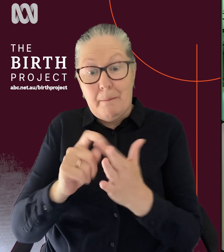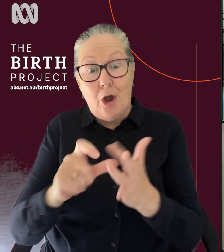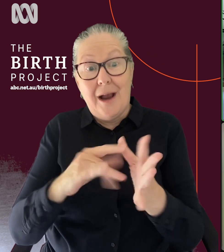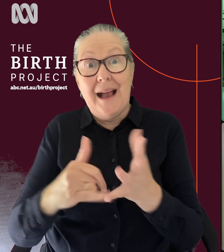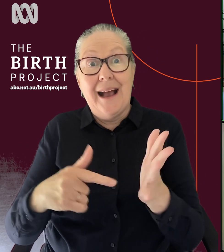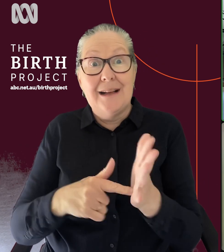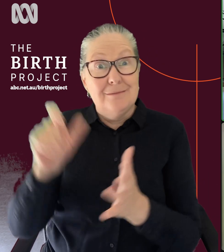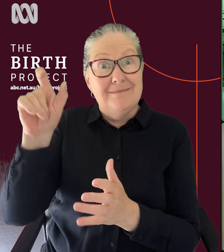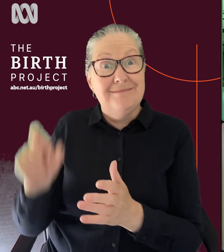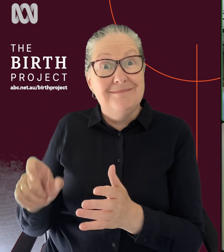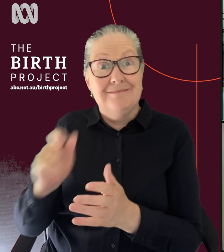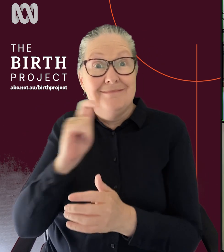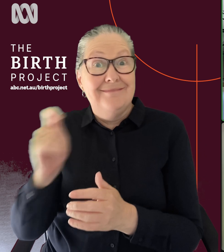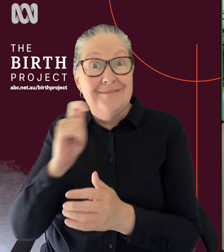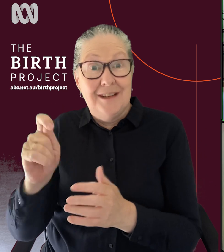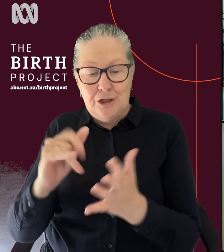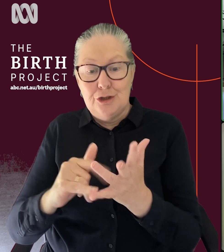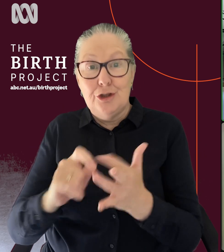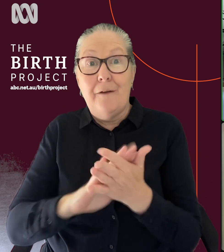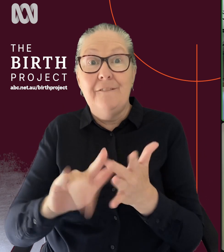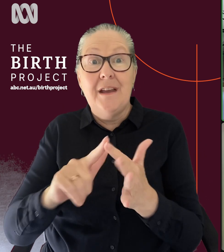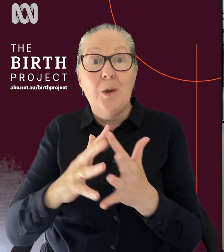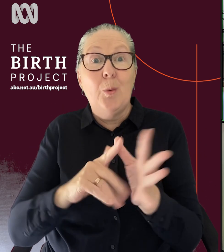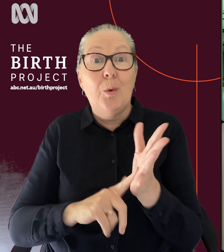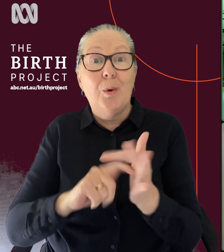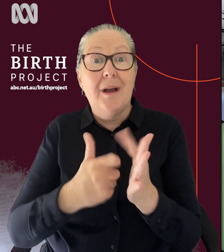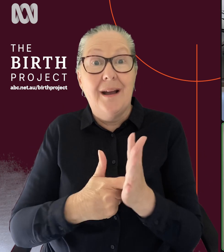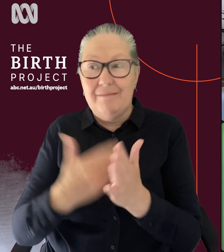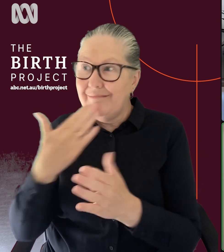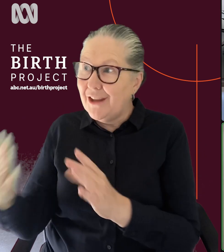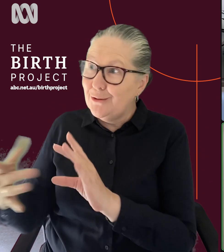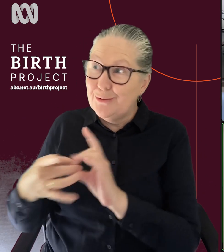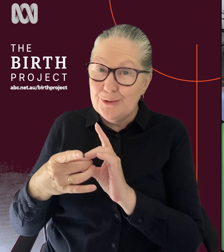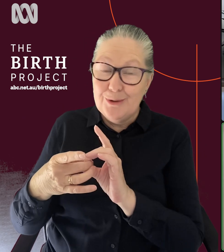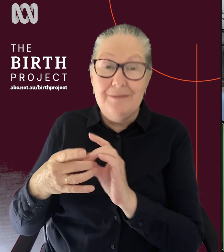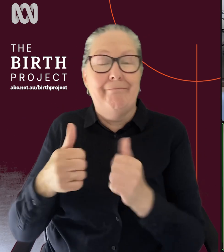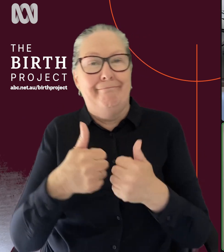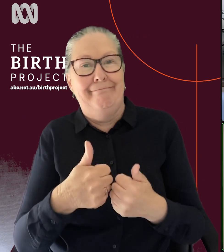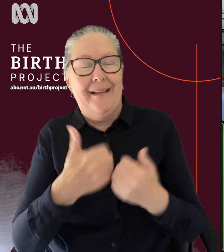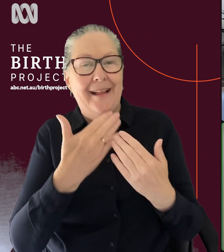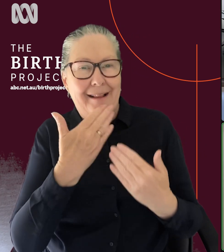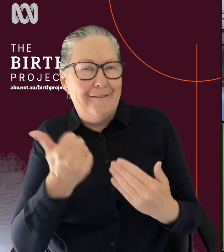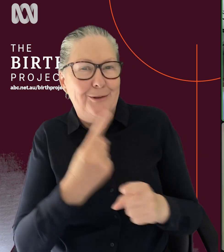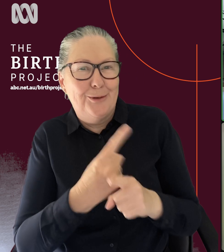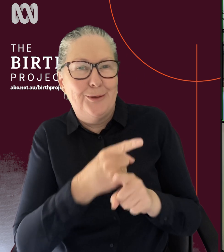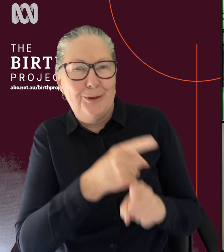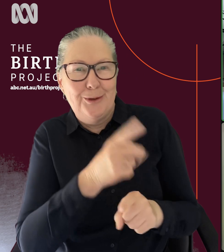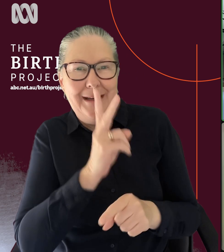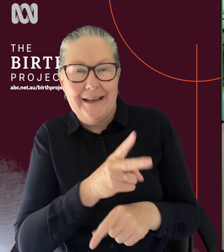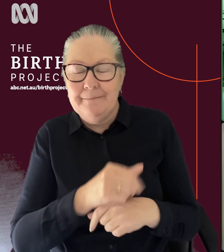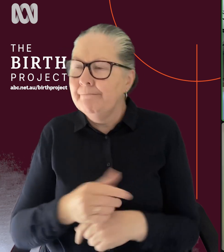Walker. Sophie, thank you very much for joining us today. Thanks for having me, Naz. Lovely to talk to you again. Let's get started. Just tell us a little bit